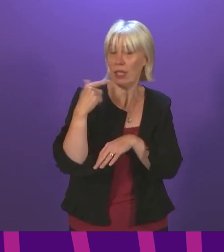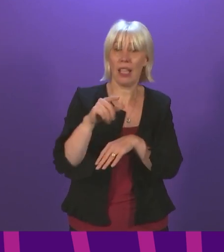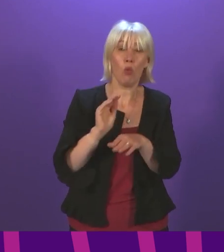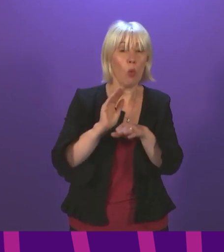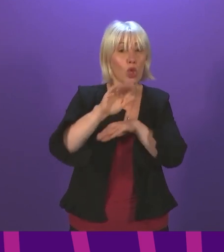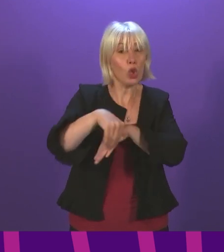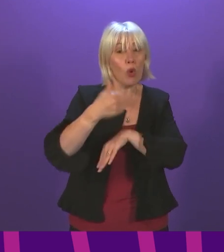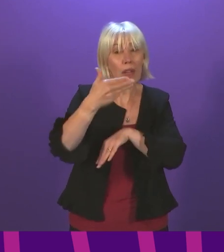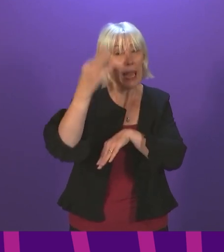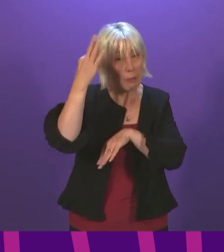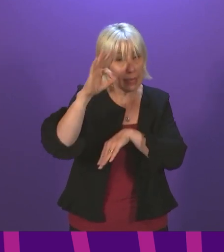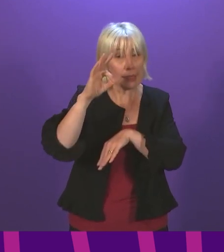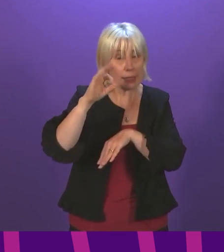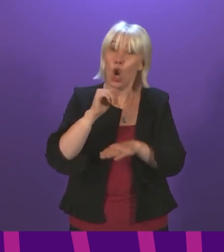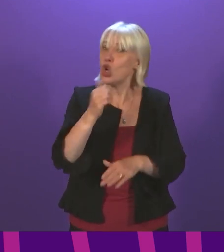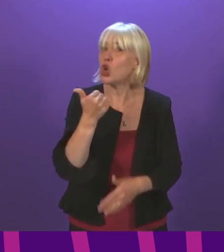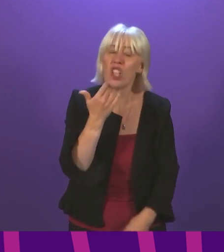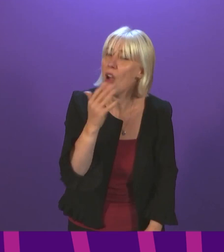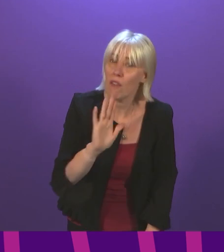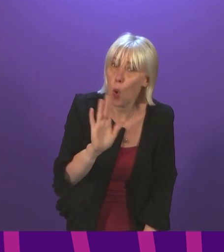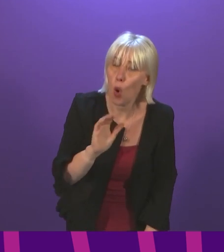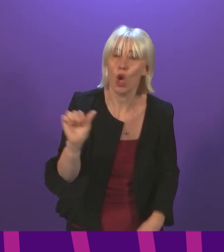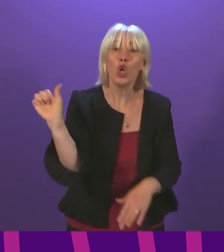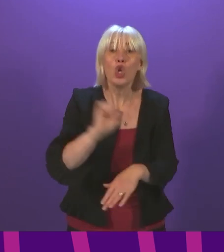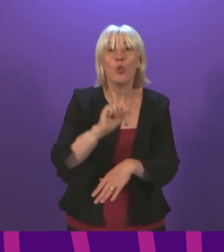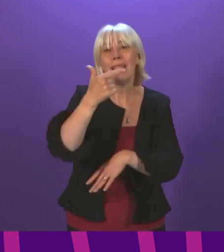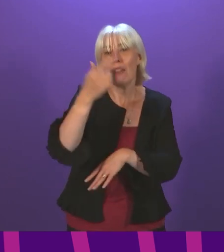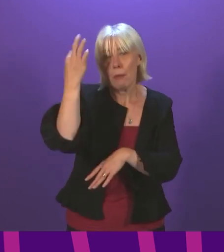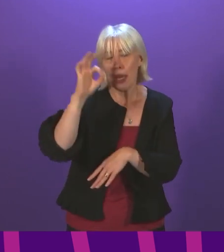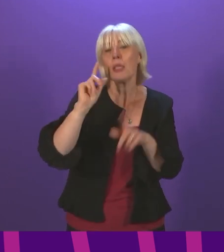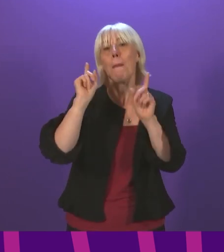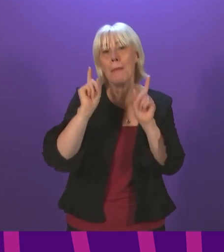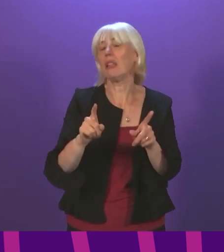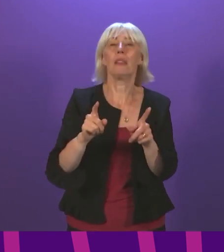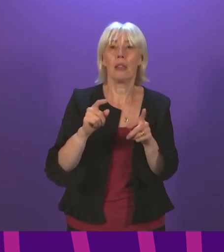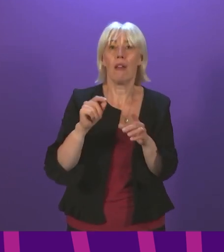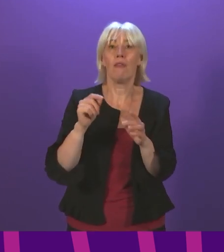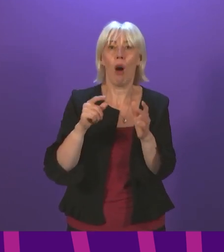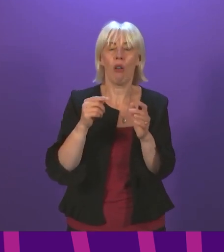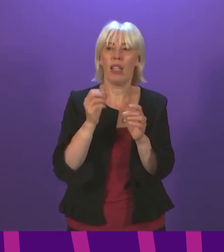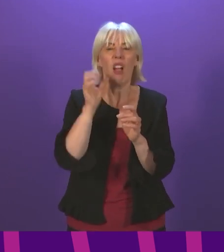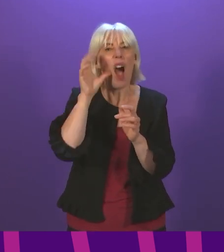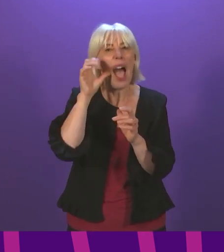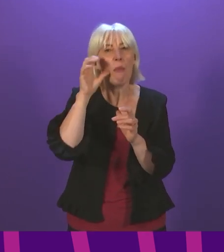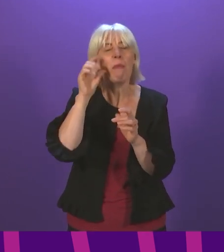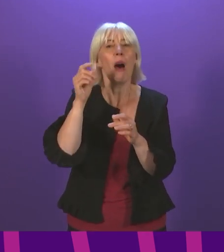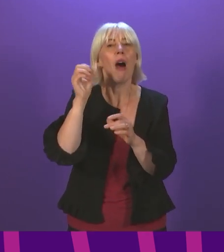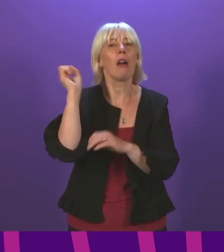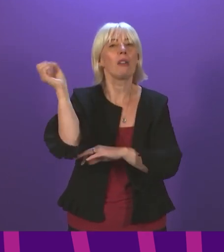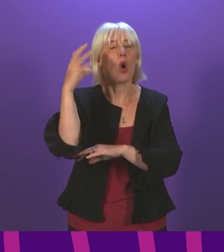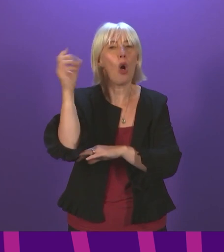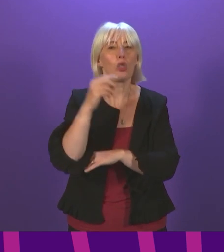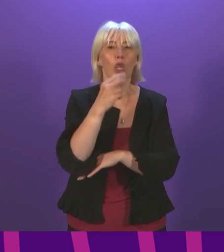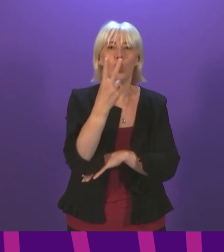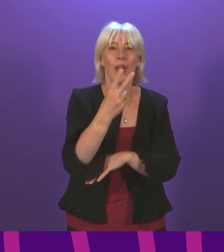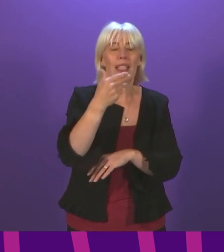just over nine minutes. That's not good enough, because it should be within seven minutes. For Amber calls, the median time was 21